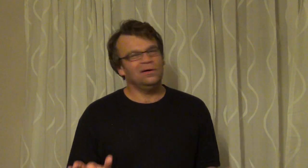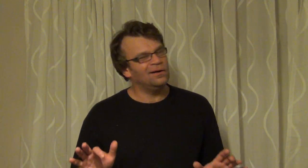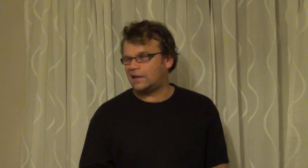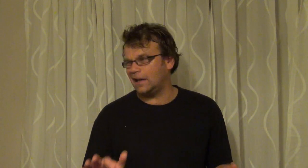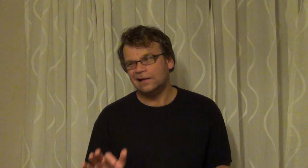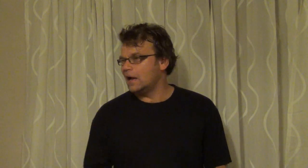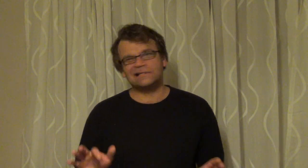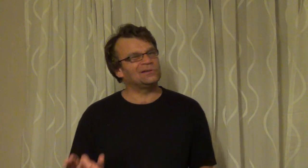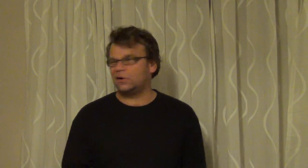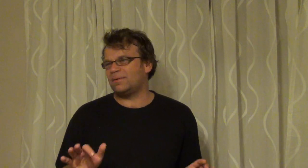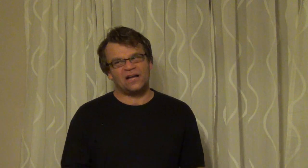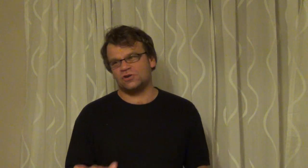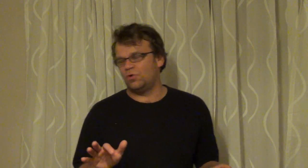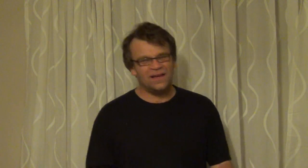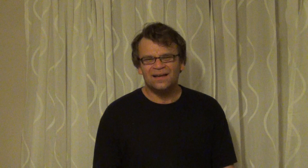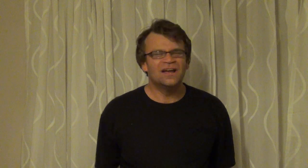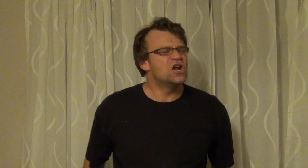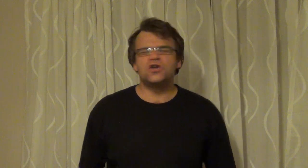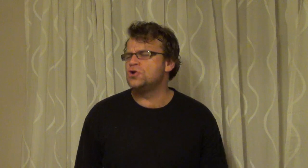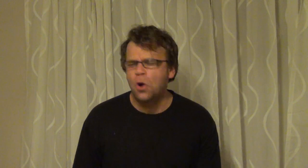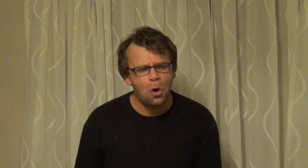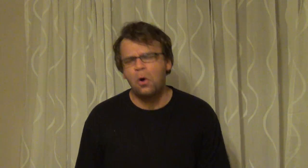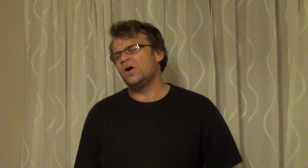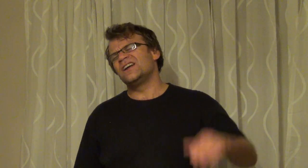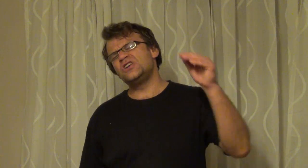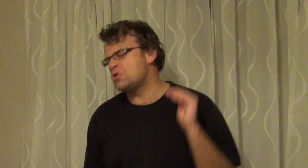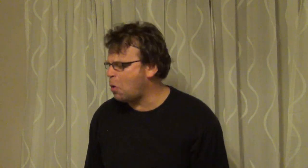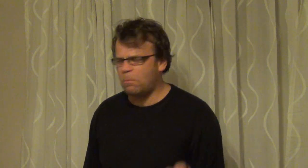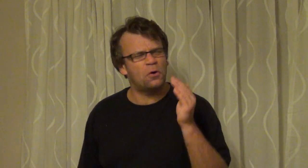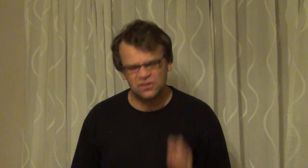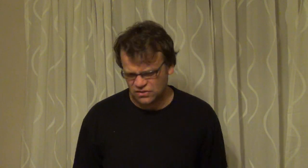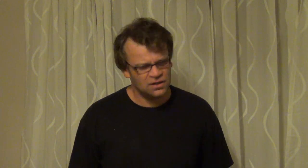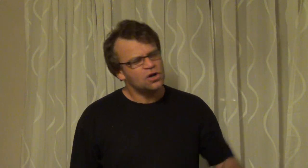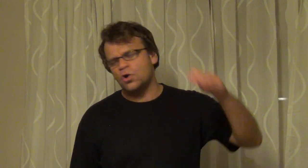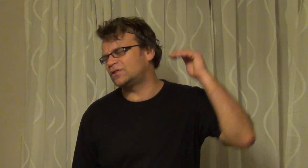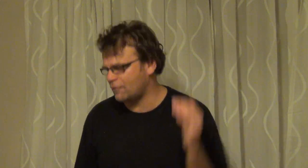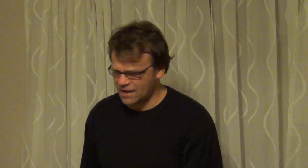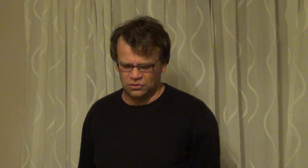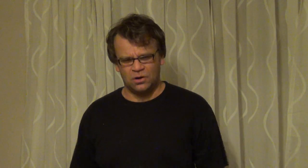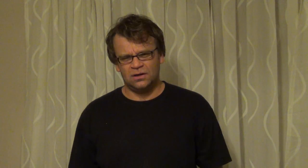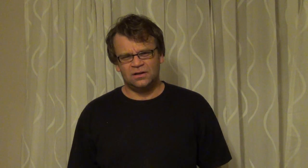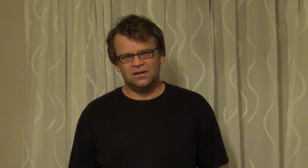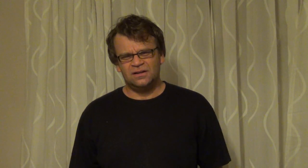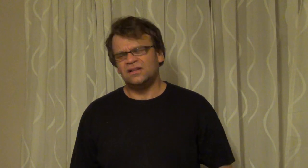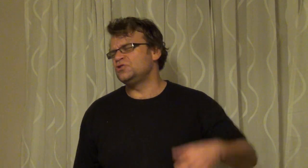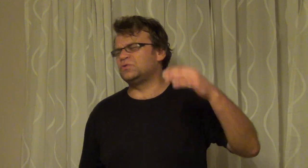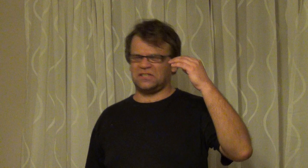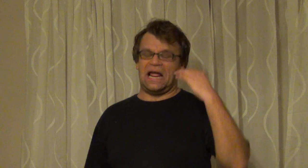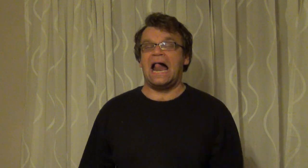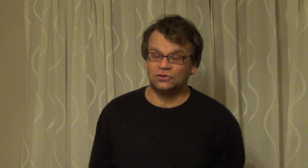okay that's not gonna be an action movie no no no person no director uses an Elton